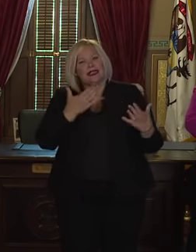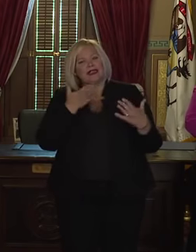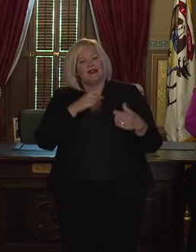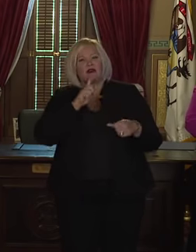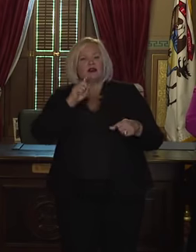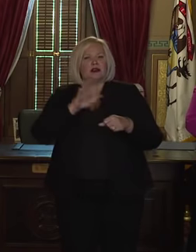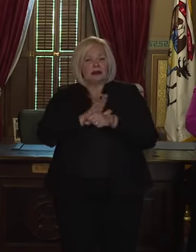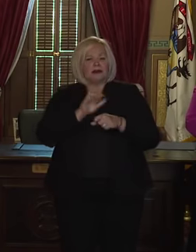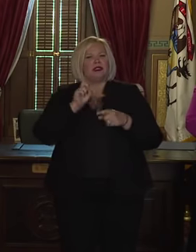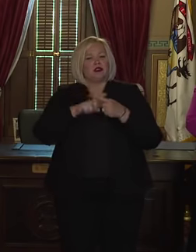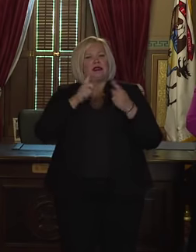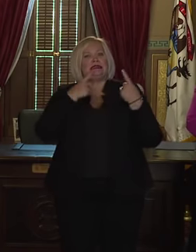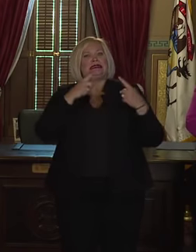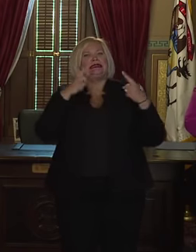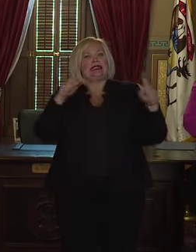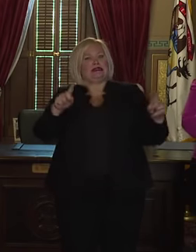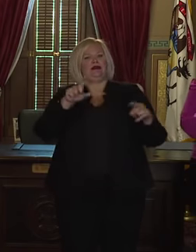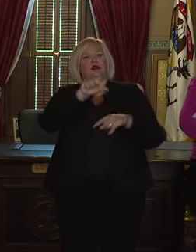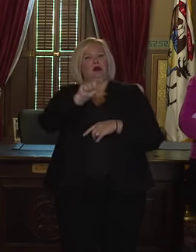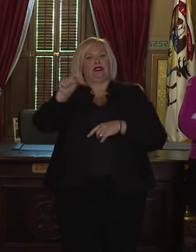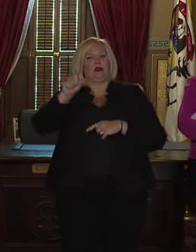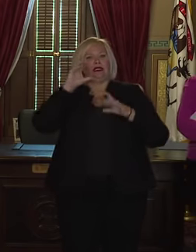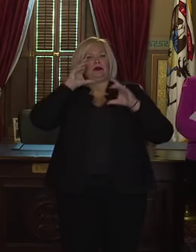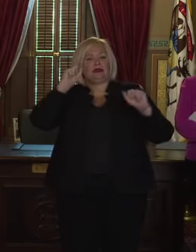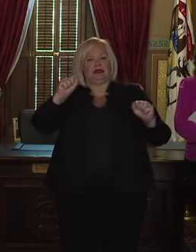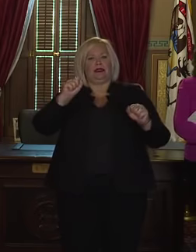2020 Michigan presidential election.